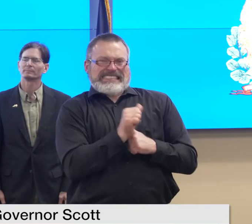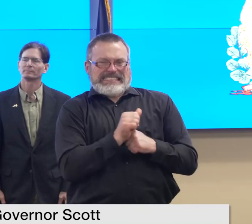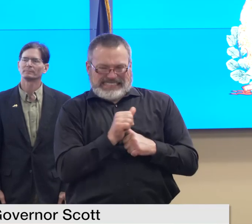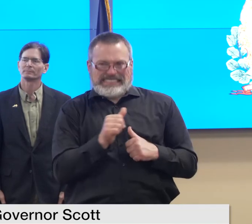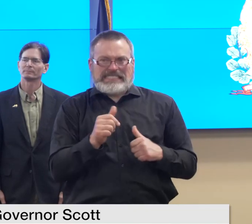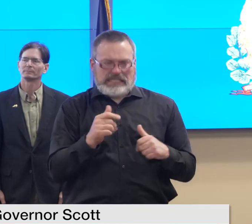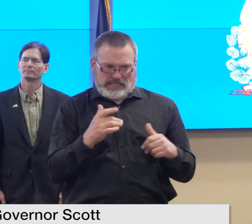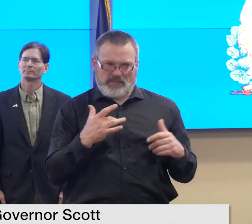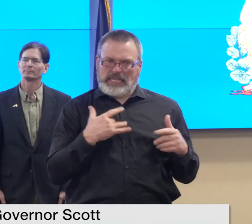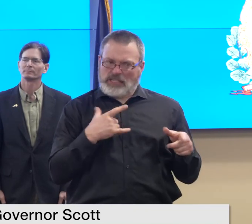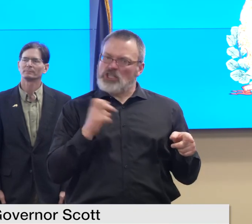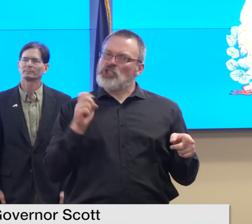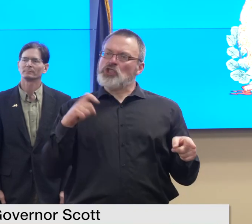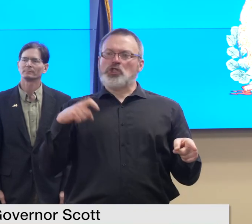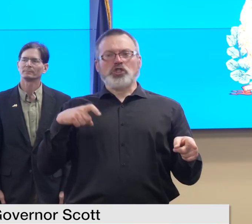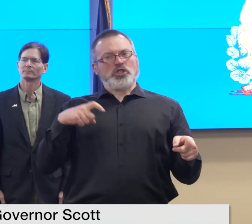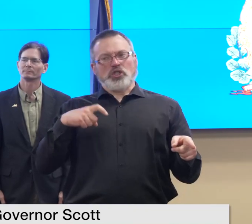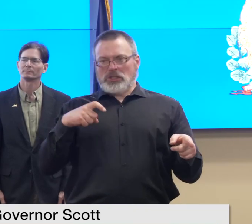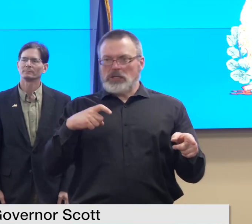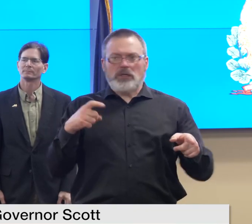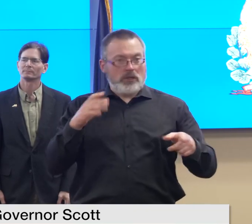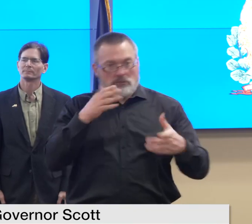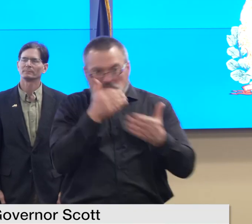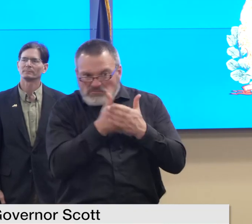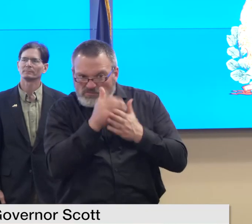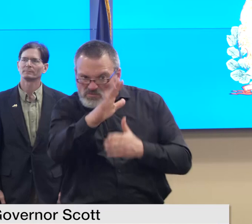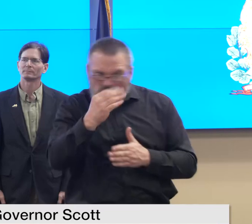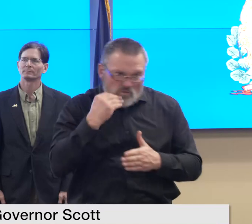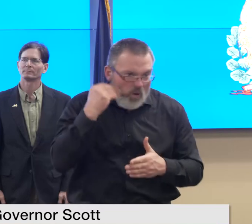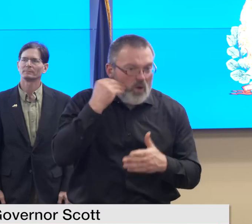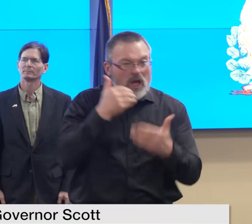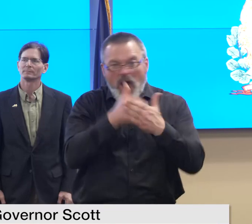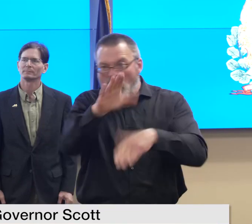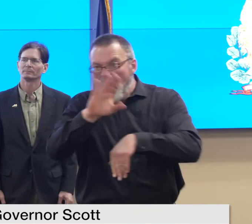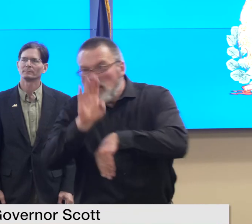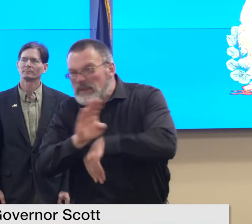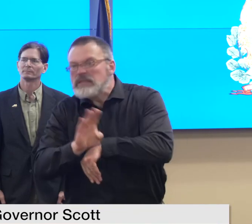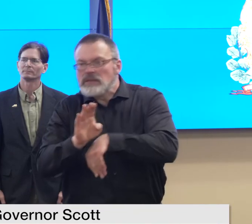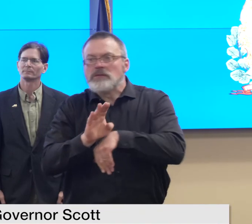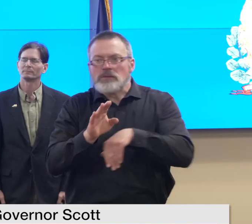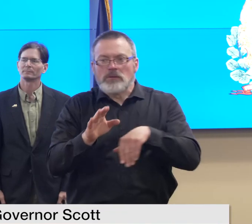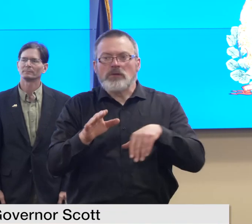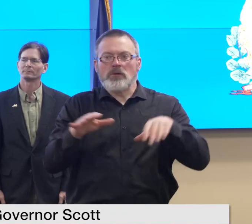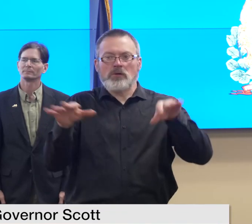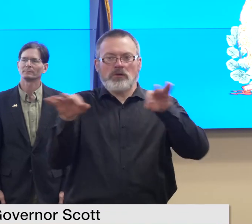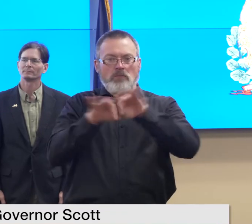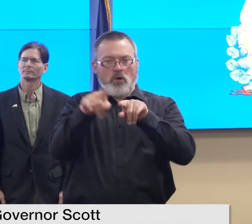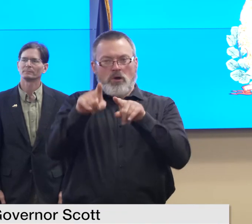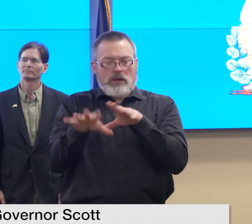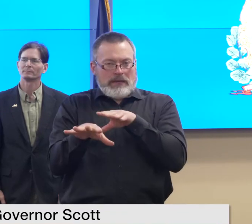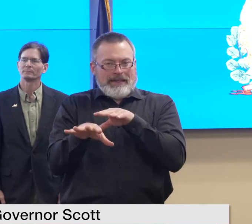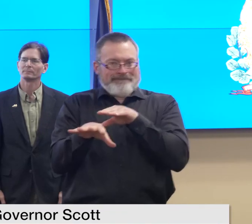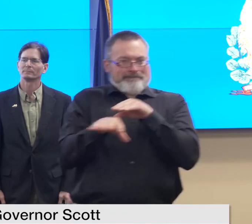threat to your home or business you should immediately leave the structure and call 9-1-1